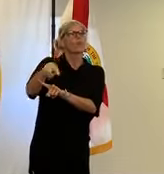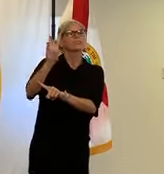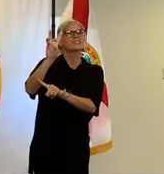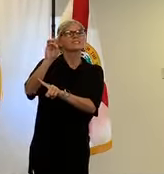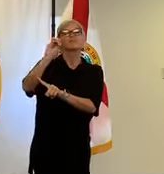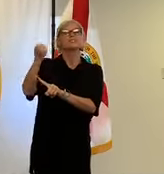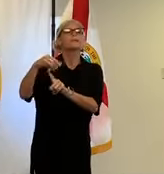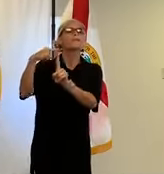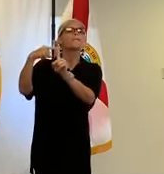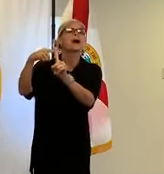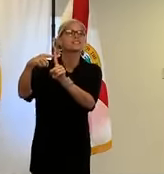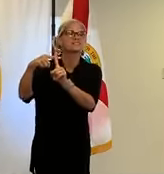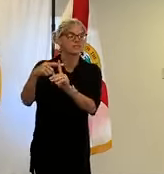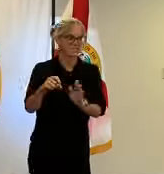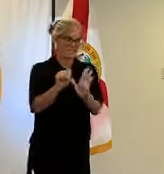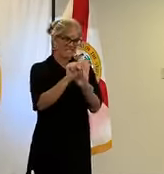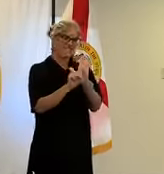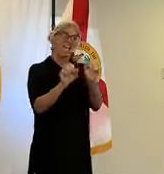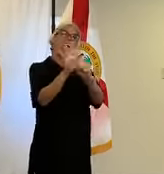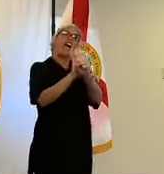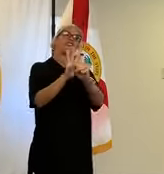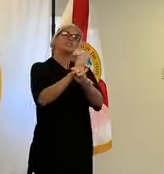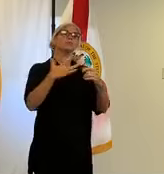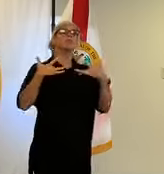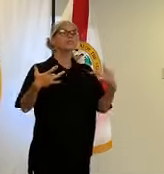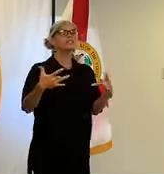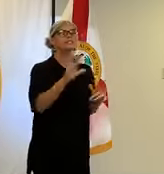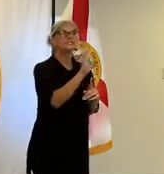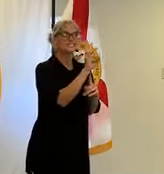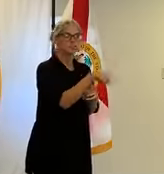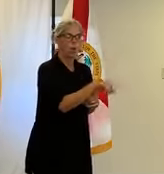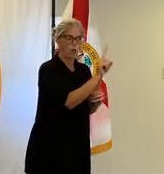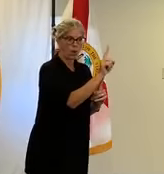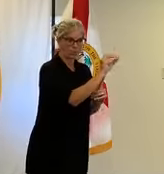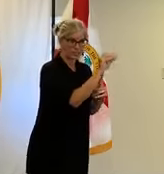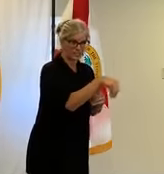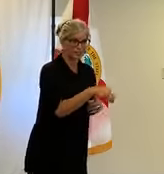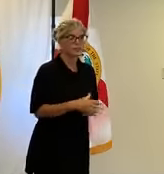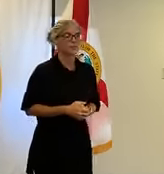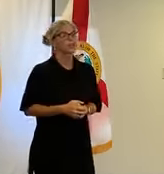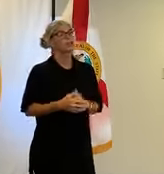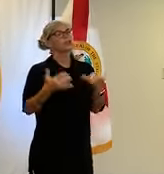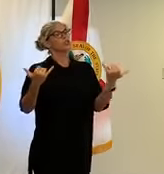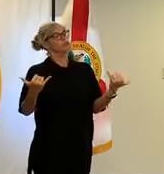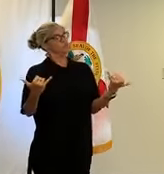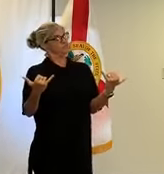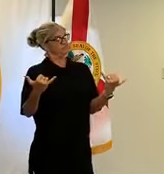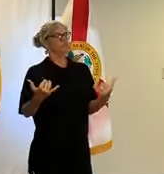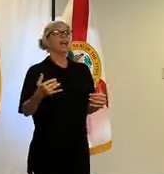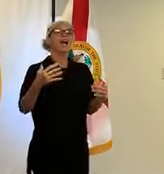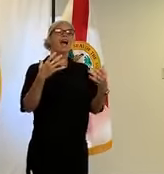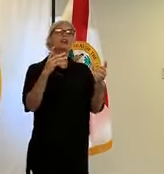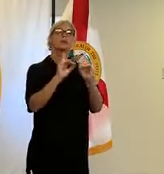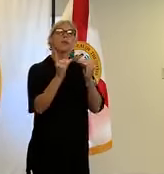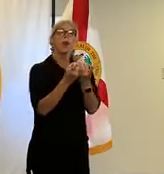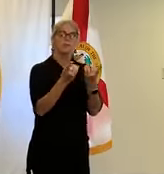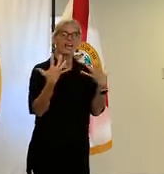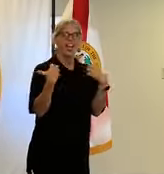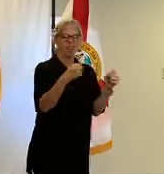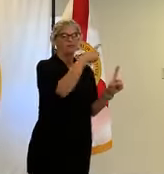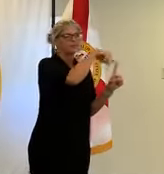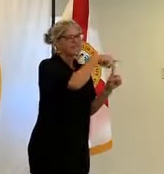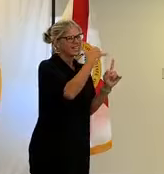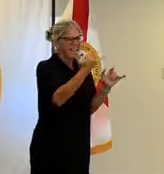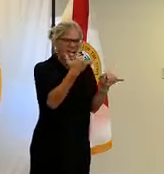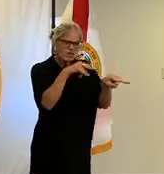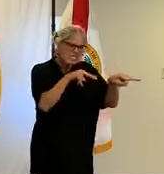average rate is 6.1%. So currently the Department of Health is working very closely with their nursing